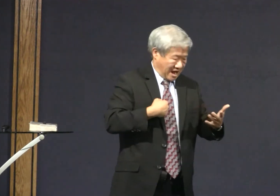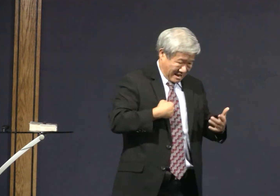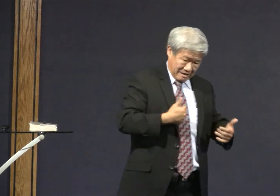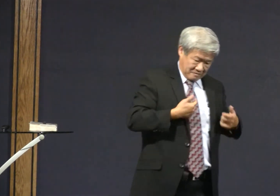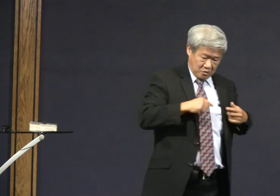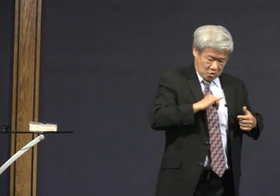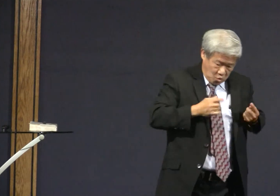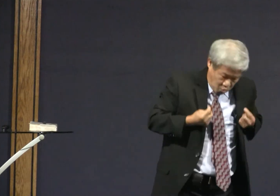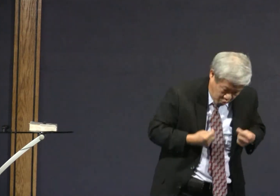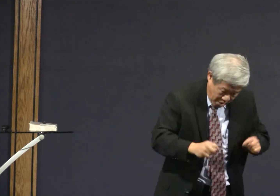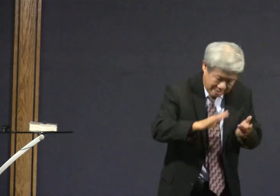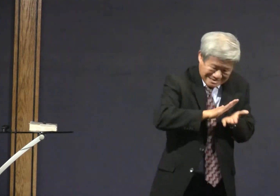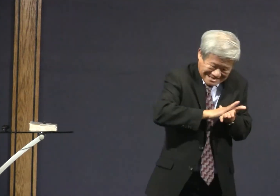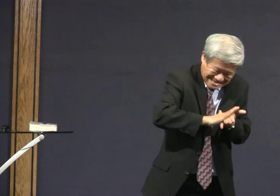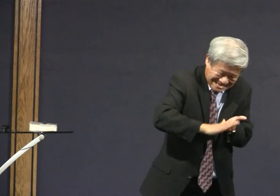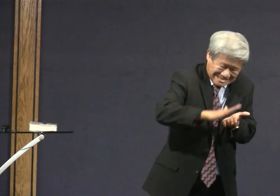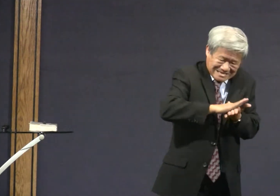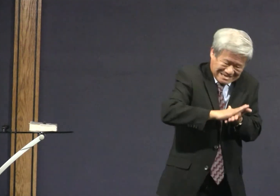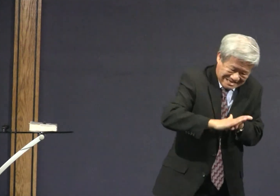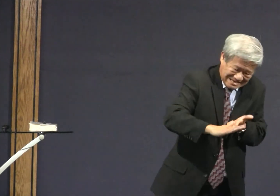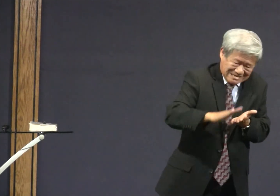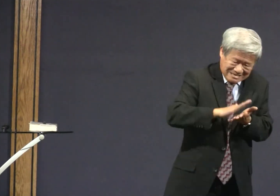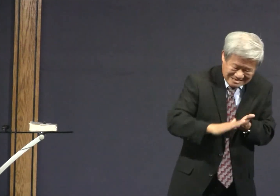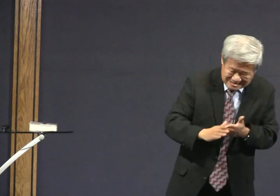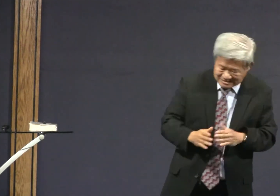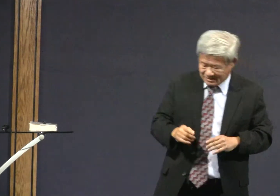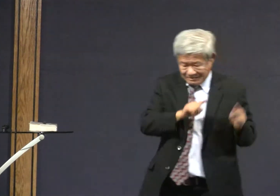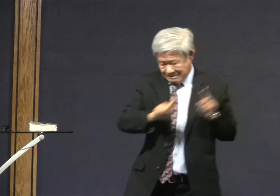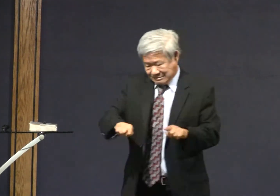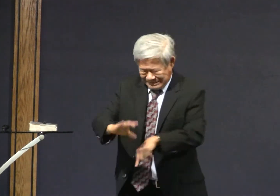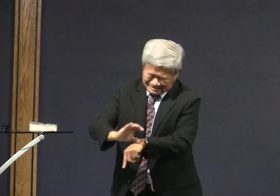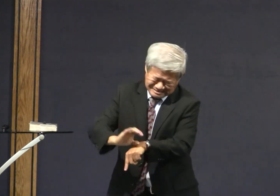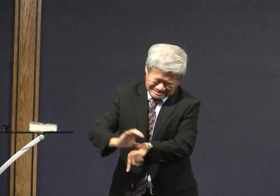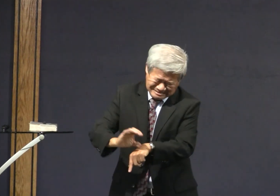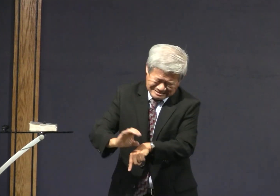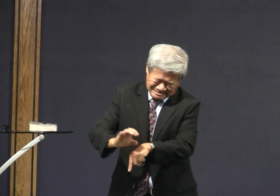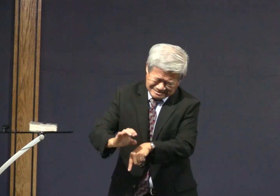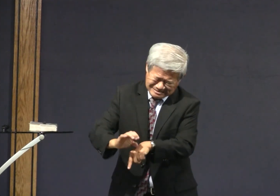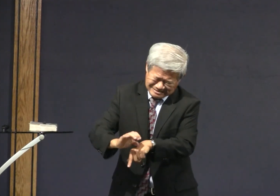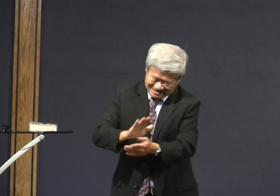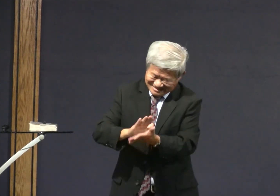it's like a tip as an image of sin.